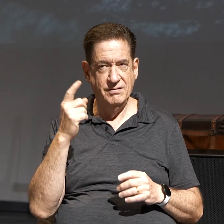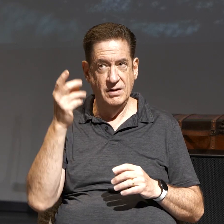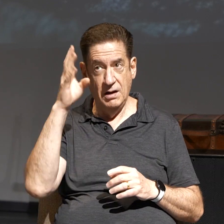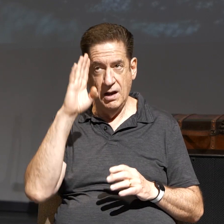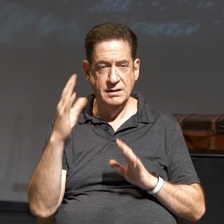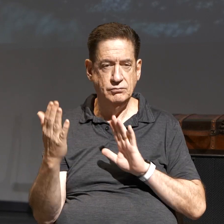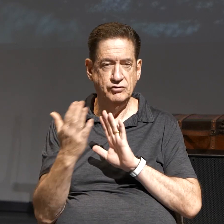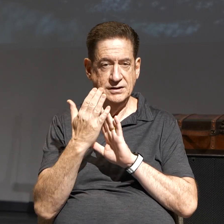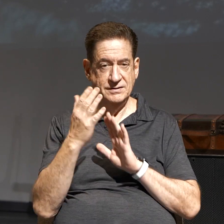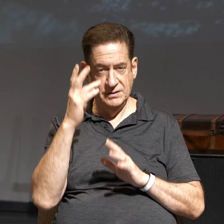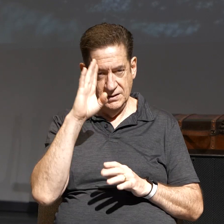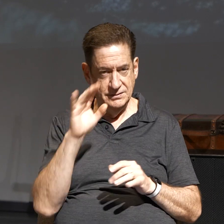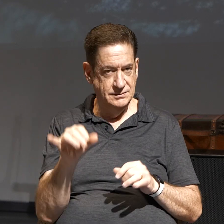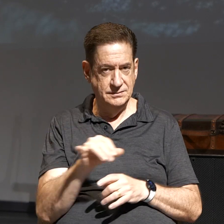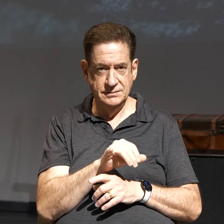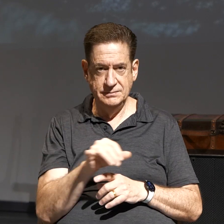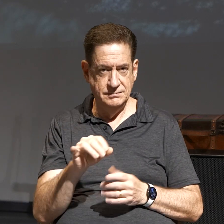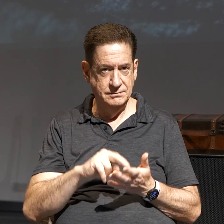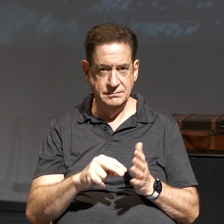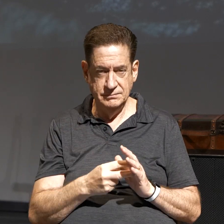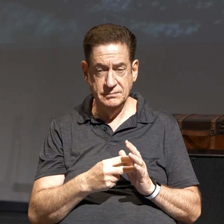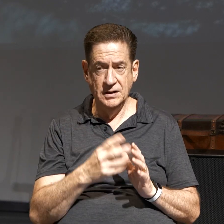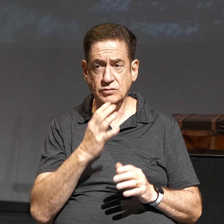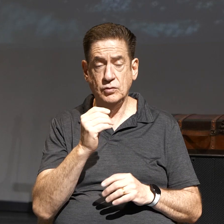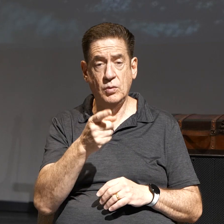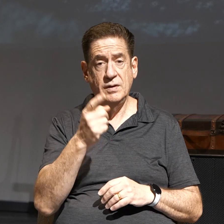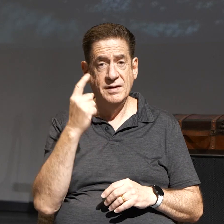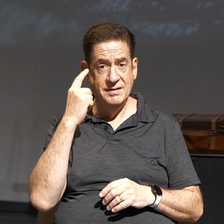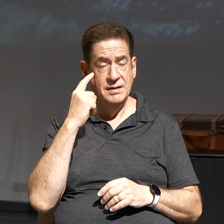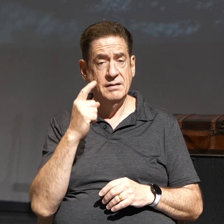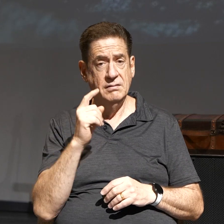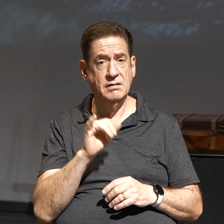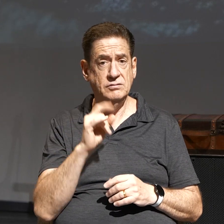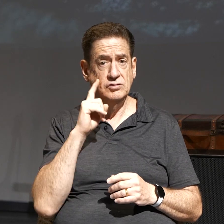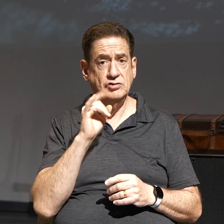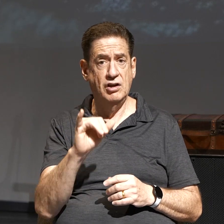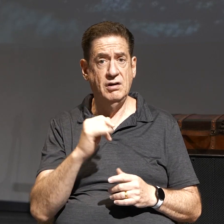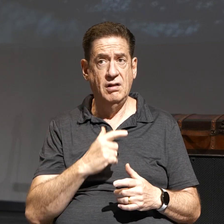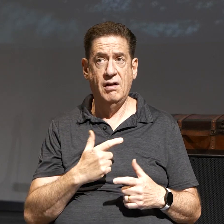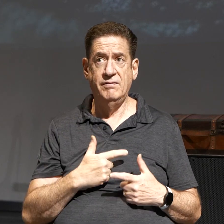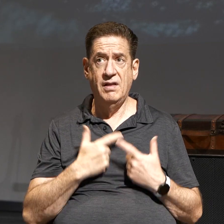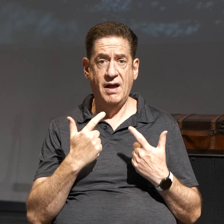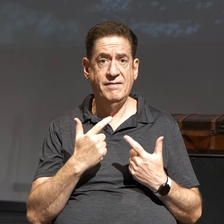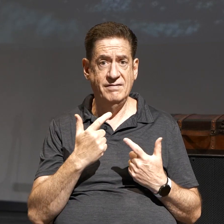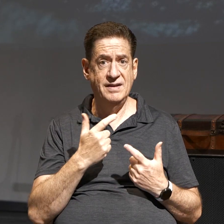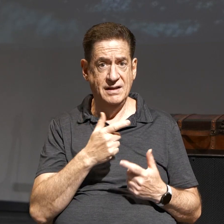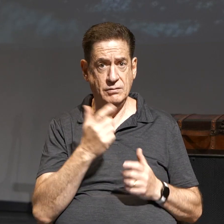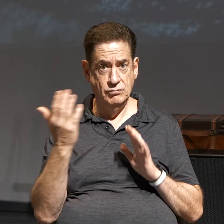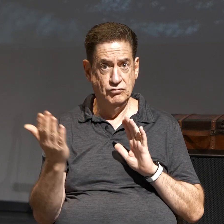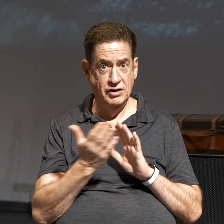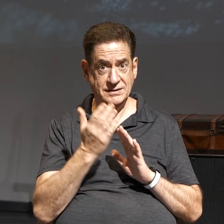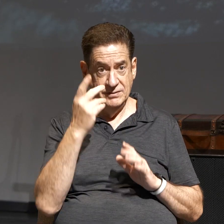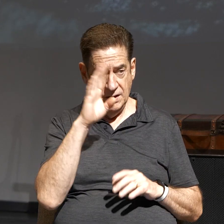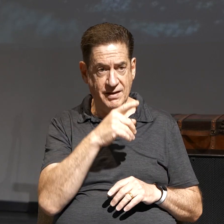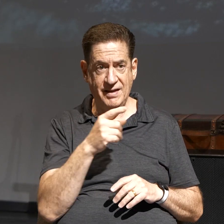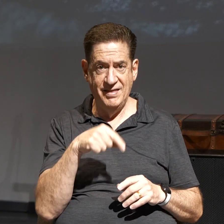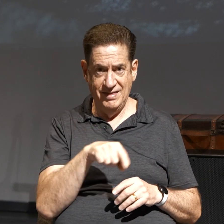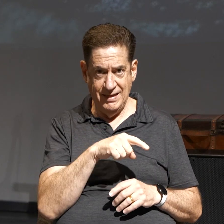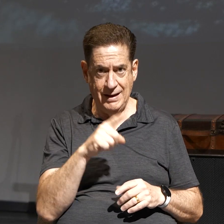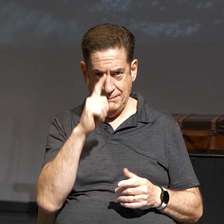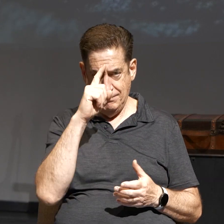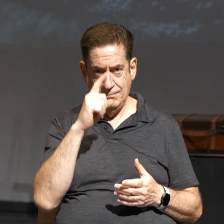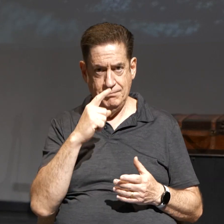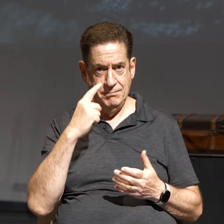synonymous. And so He says you think that they're going to give you eternal life, the presence of God. And it is they that bear witness about